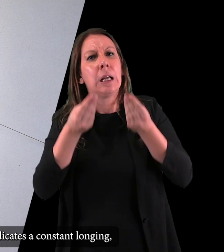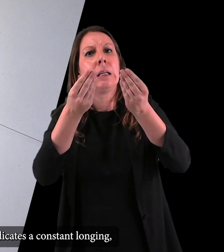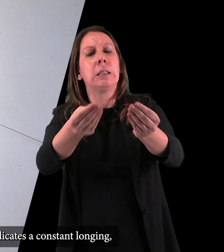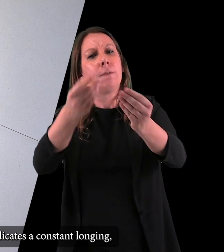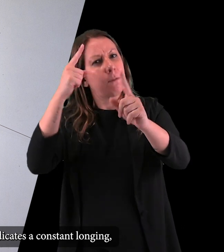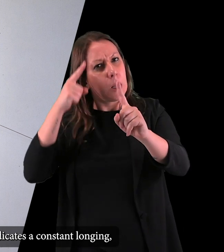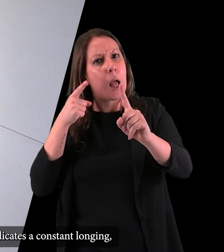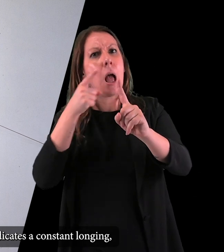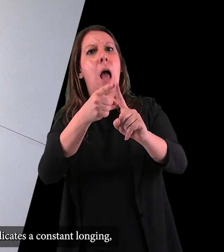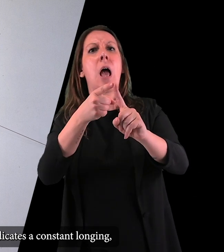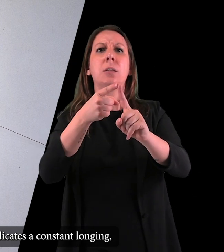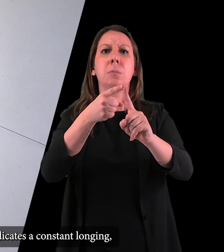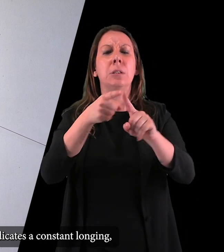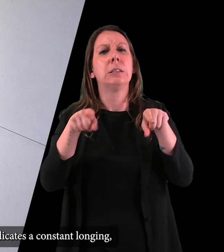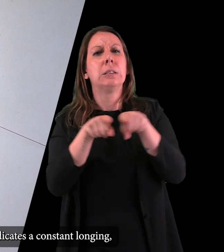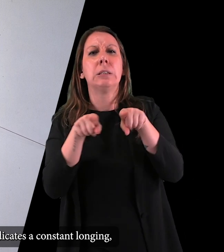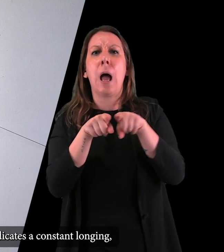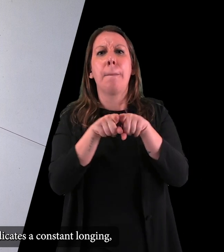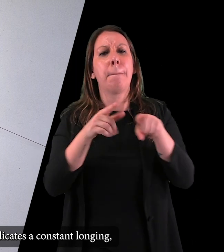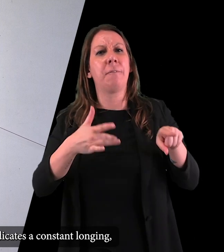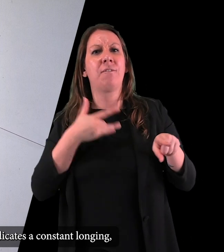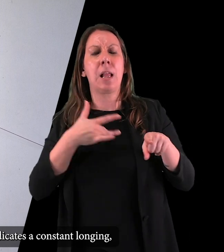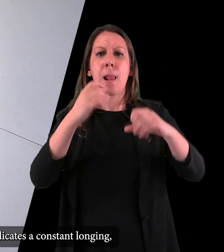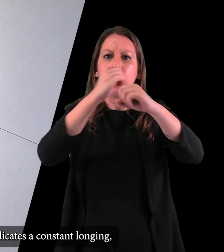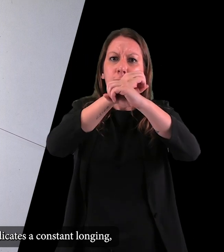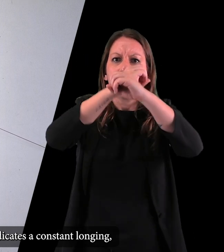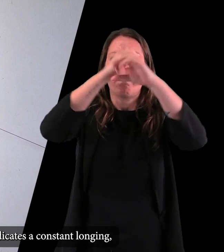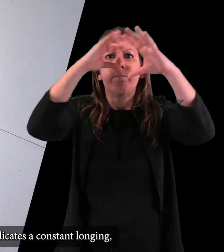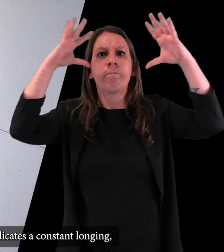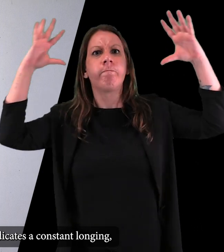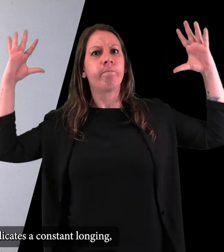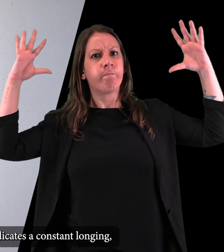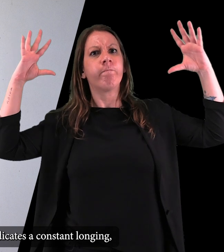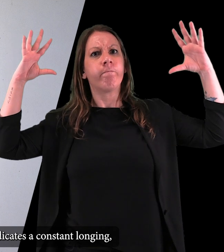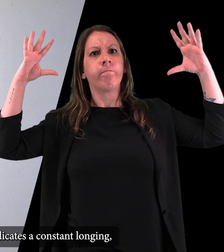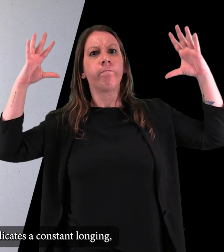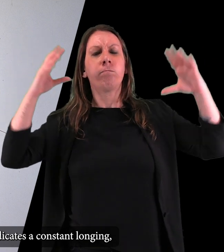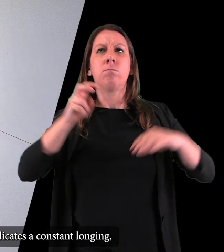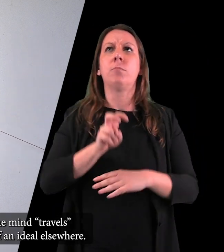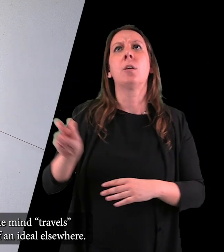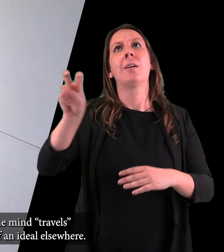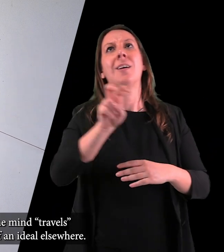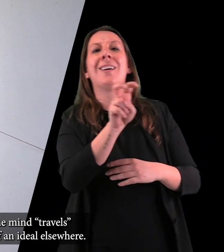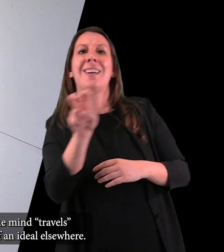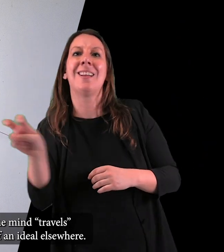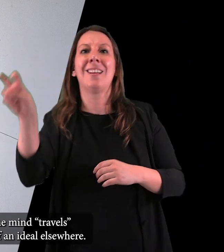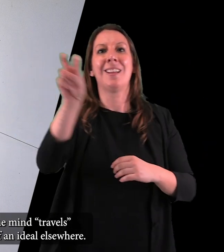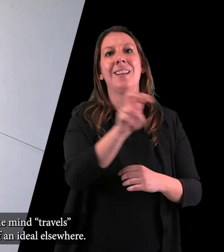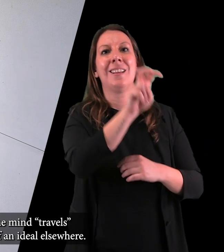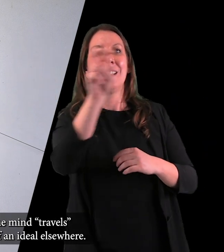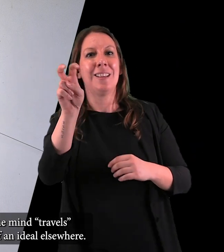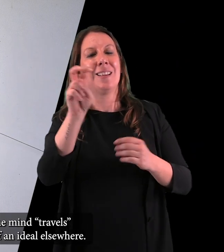times was imported to Europe from distant lands beyond the sea The work thus